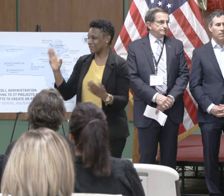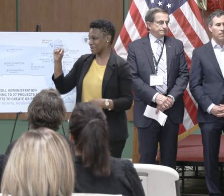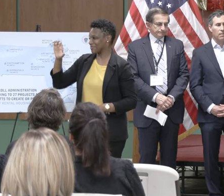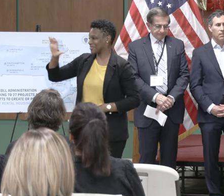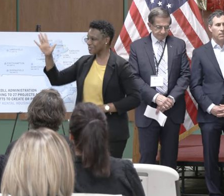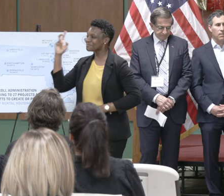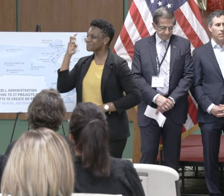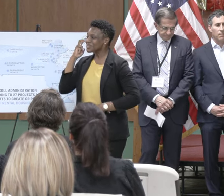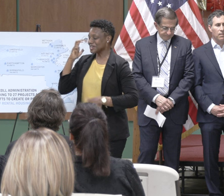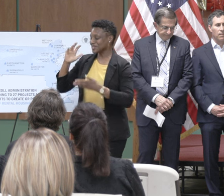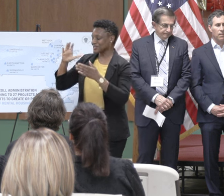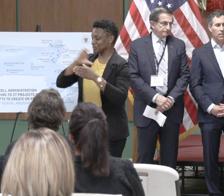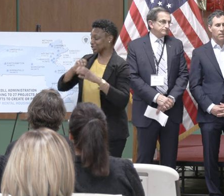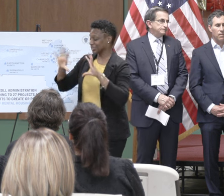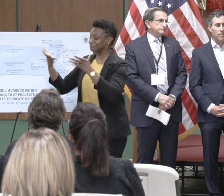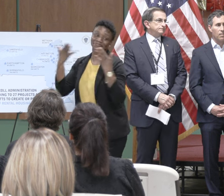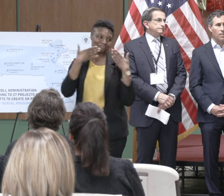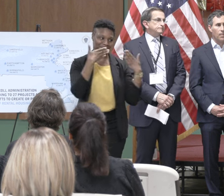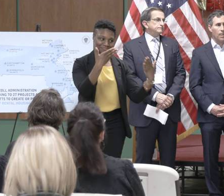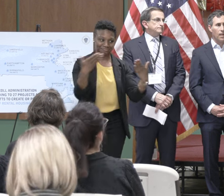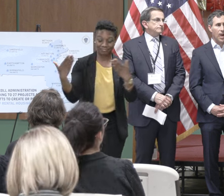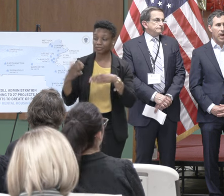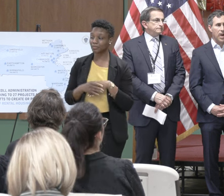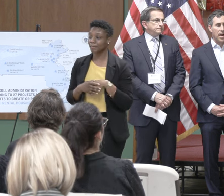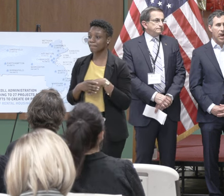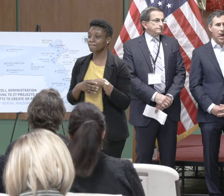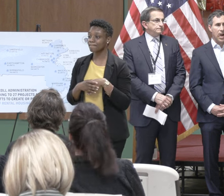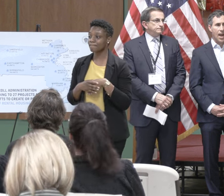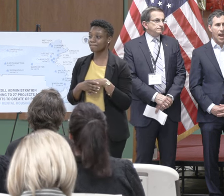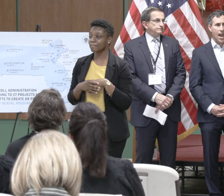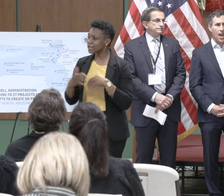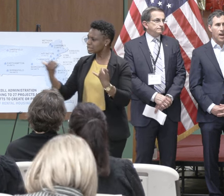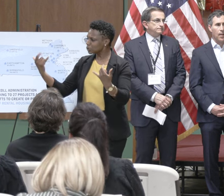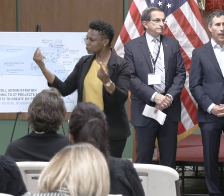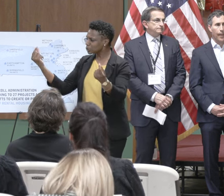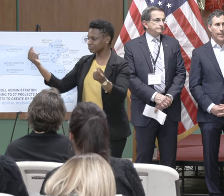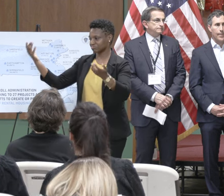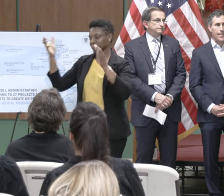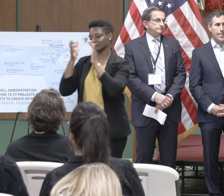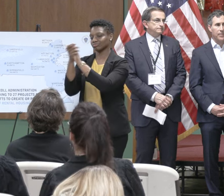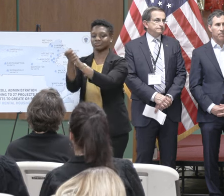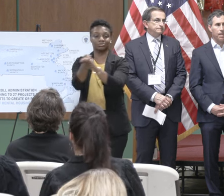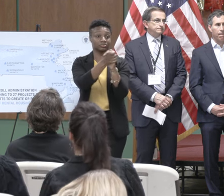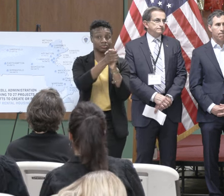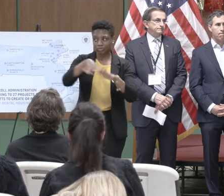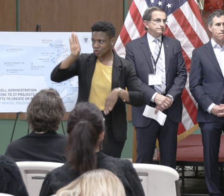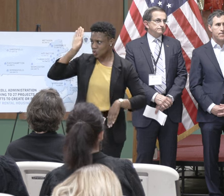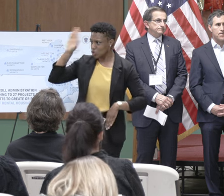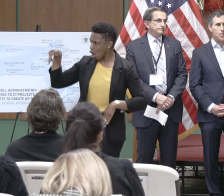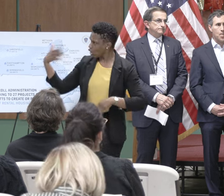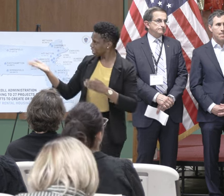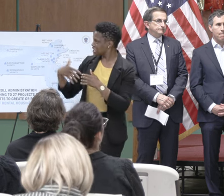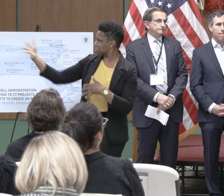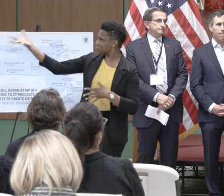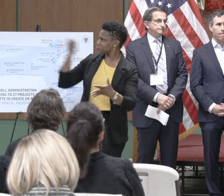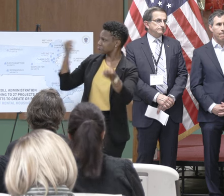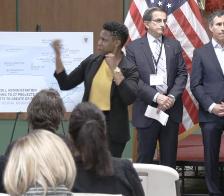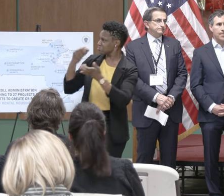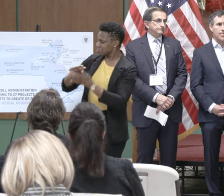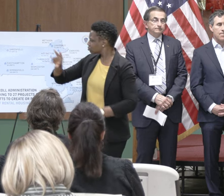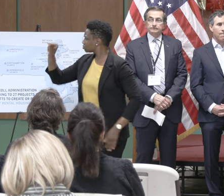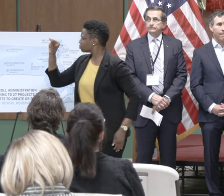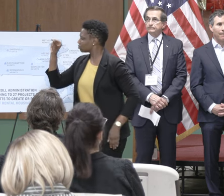so what I want to do is first off congratulate you because this was a competitive process there's only so much money to go around and